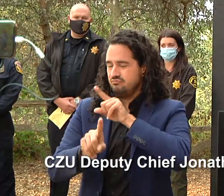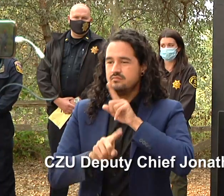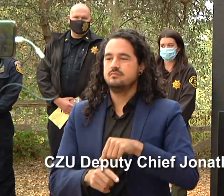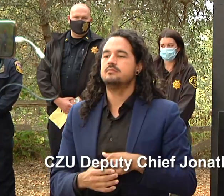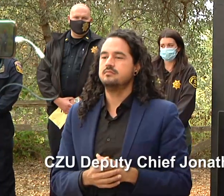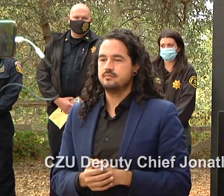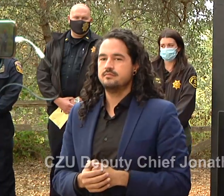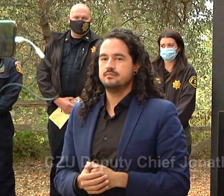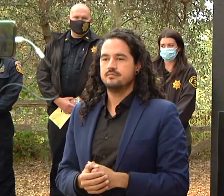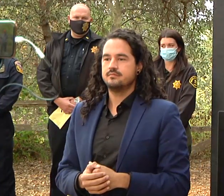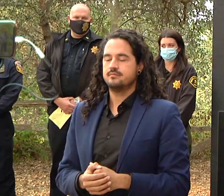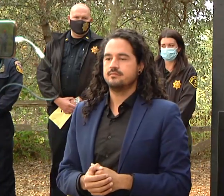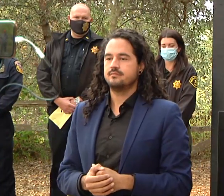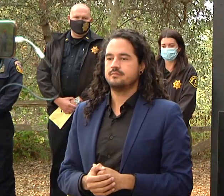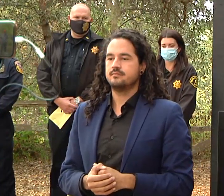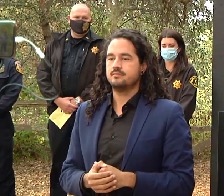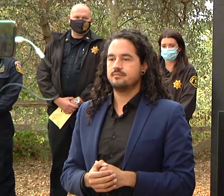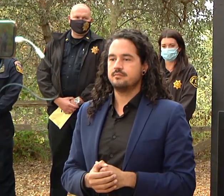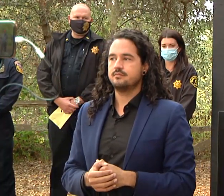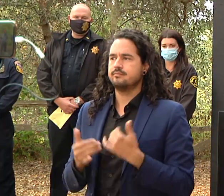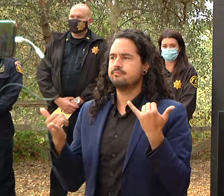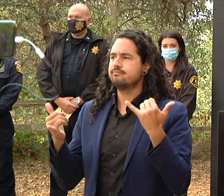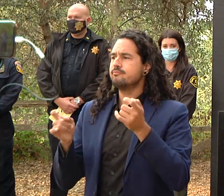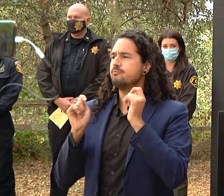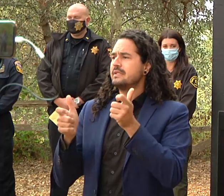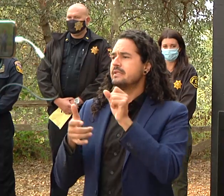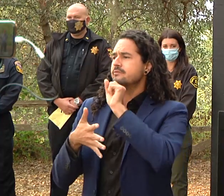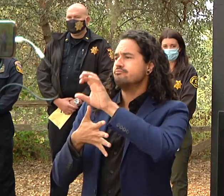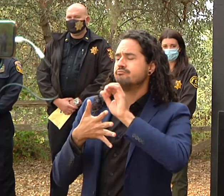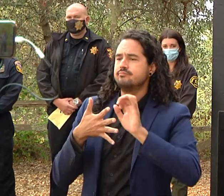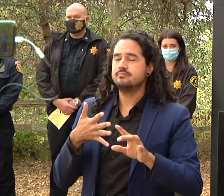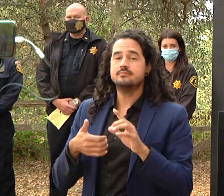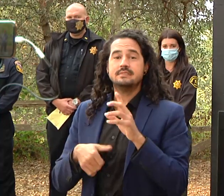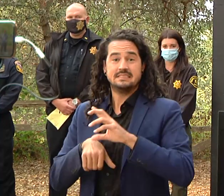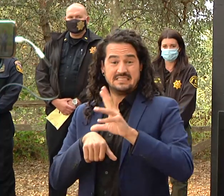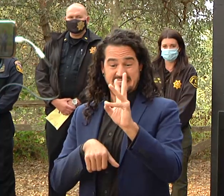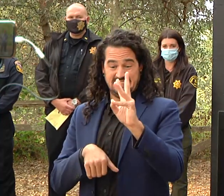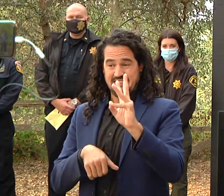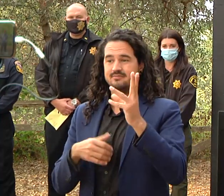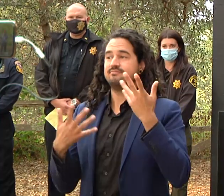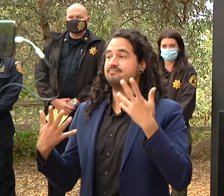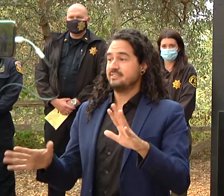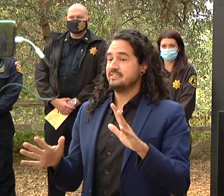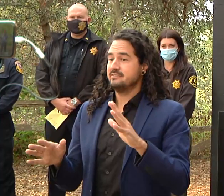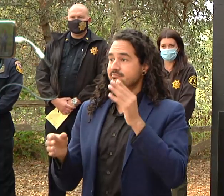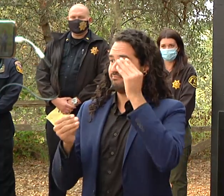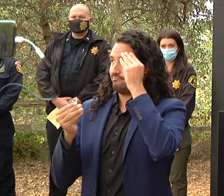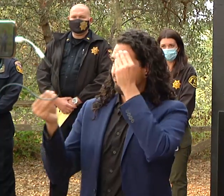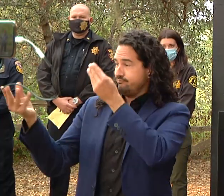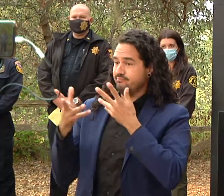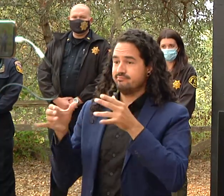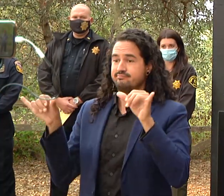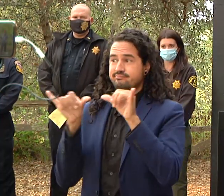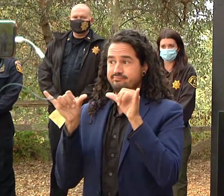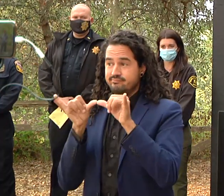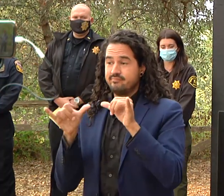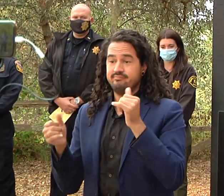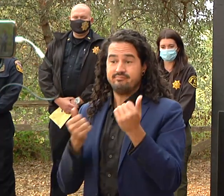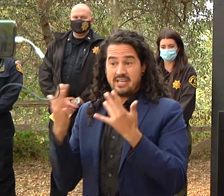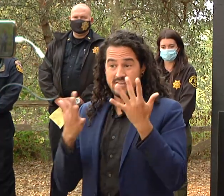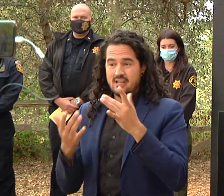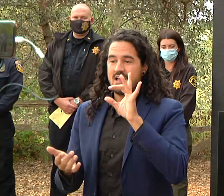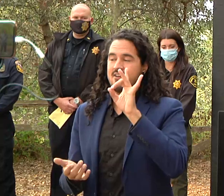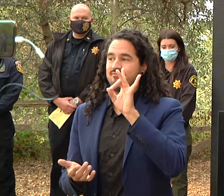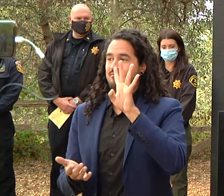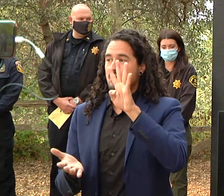just a quick update this evening as of 6 p.m. we have confirmed 84,760 acres